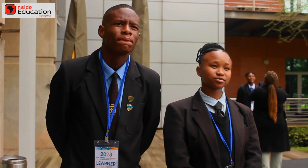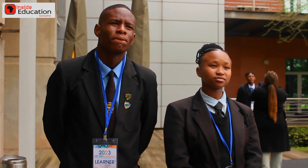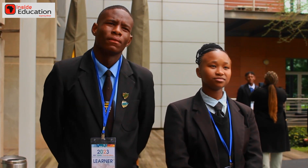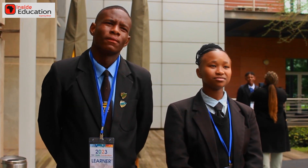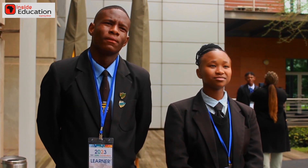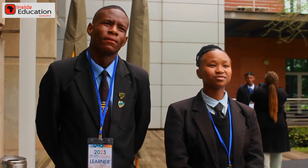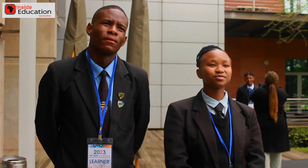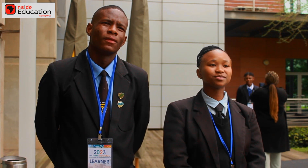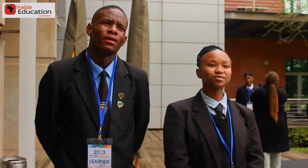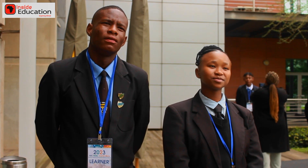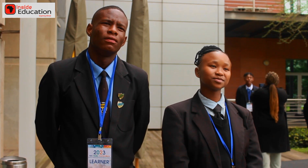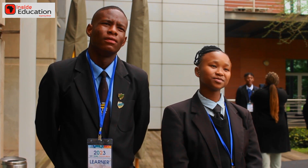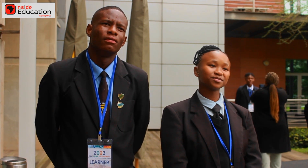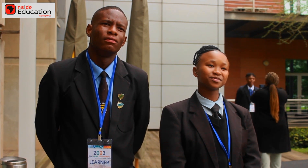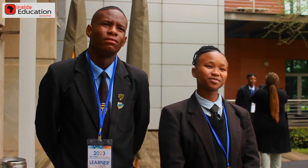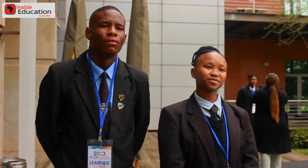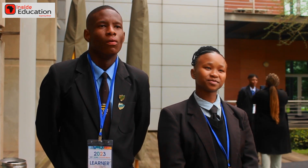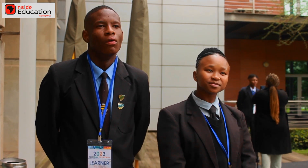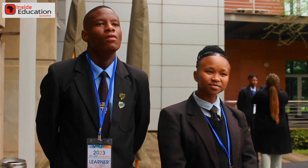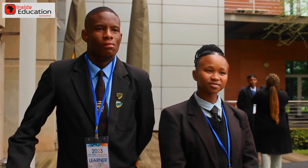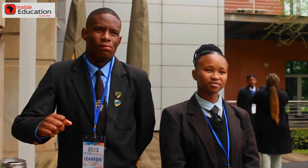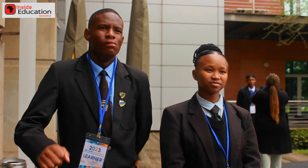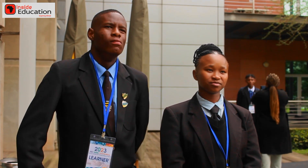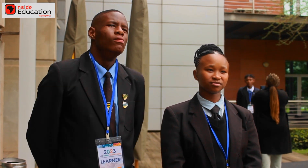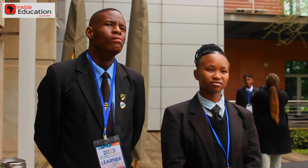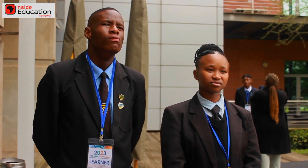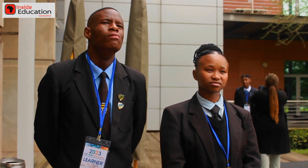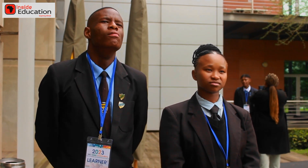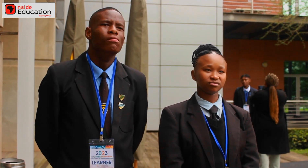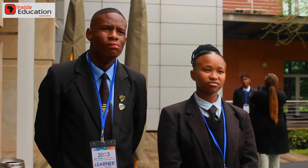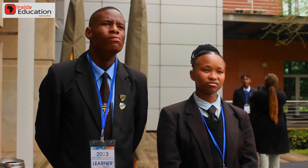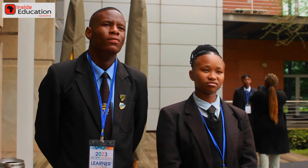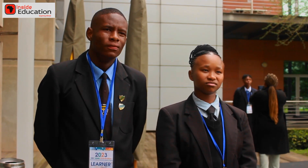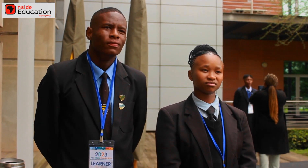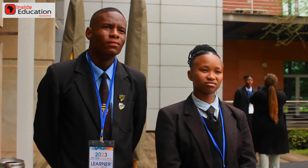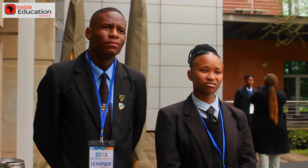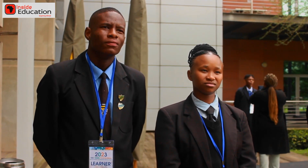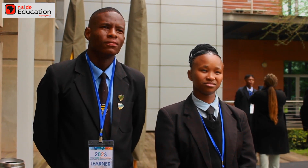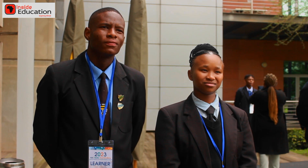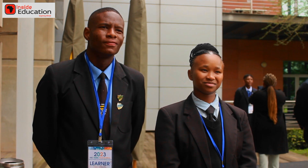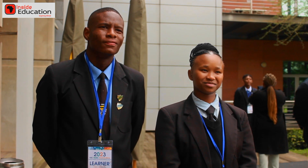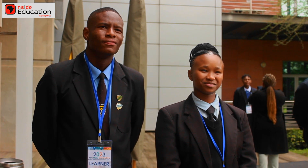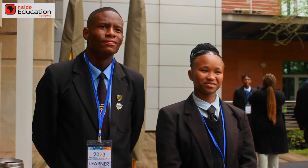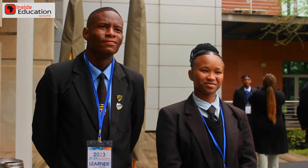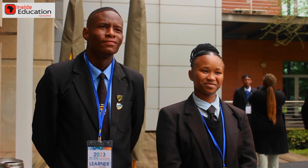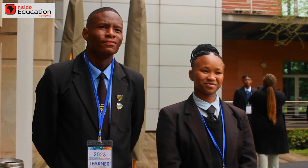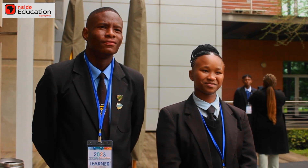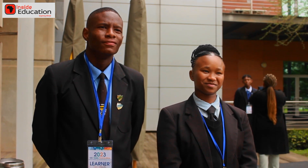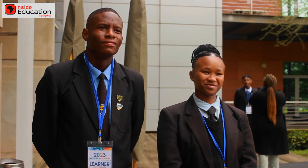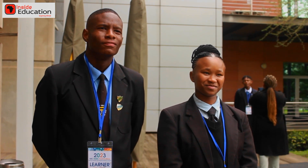So, knowing that the challenges that people with disability faces, how does it feel to represent the whole, how does it feel